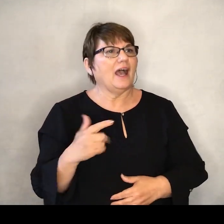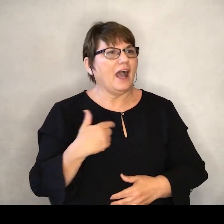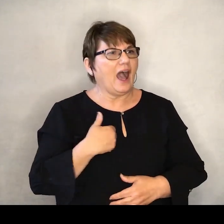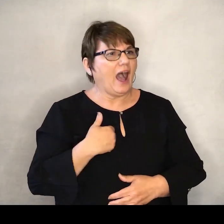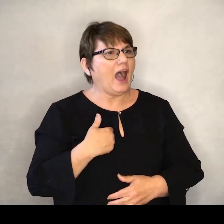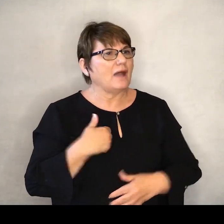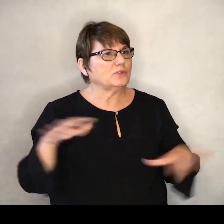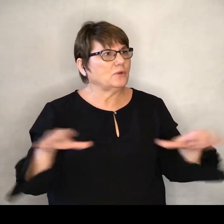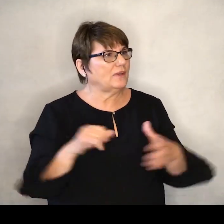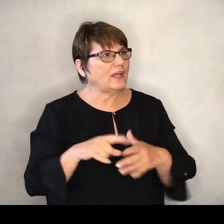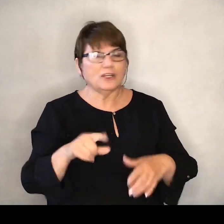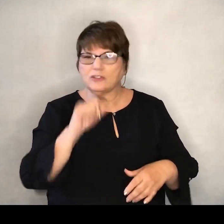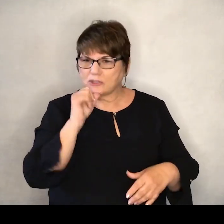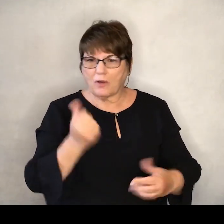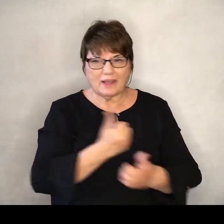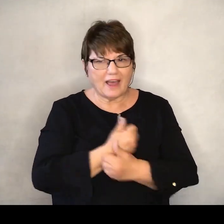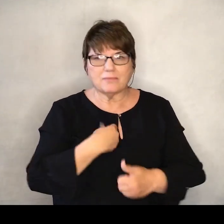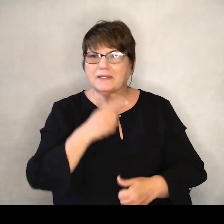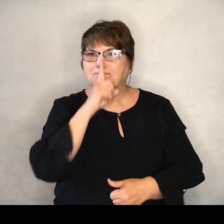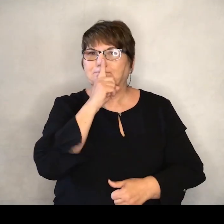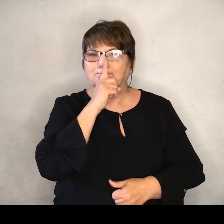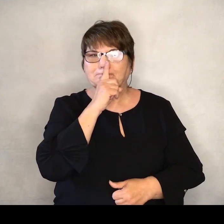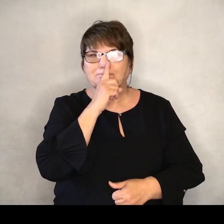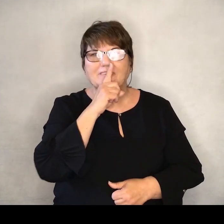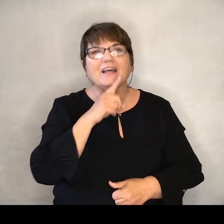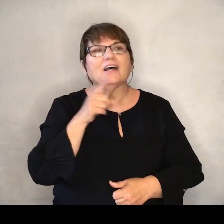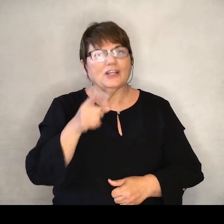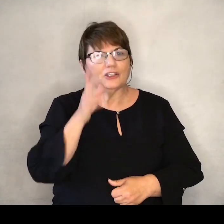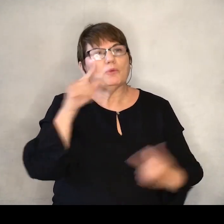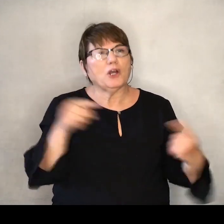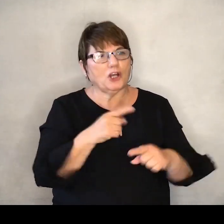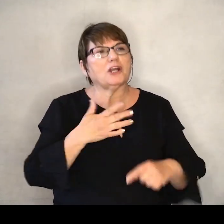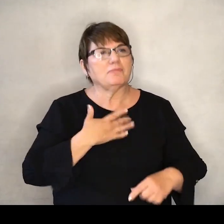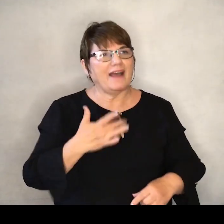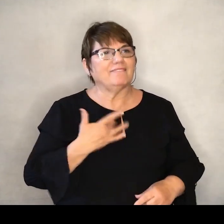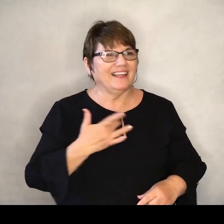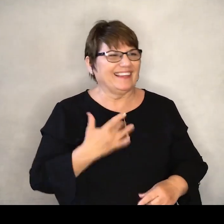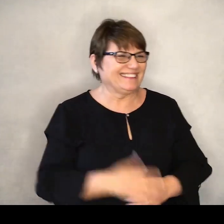that. If you don't love me, don't say anything. Because you're definitely going to hurt my feelings.